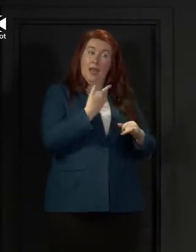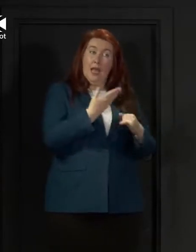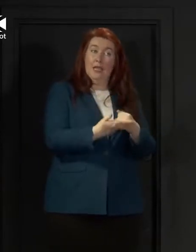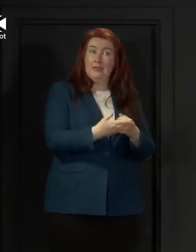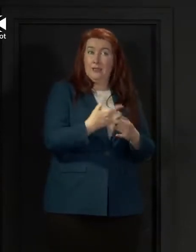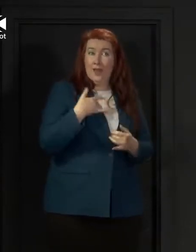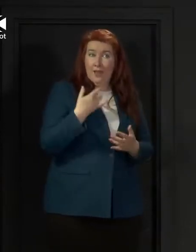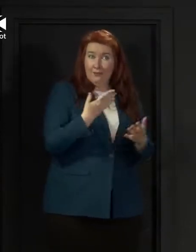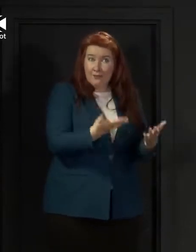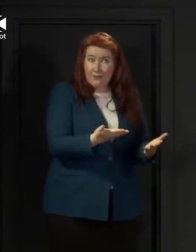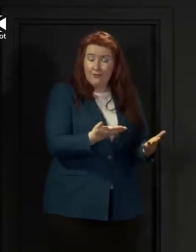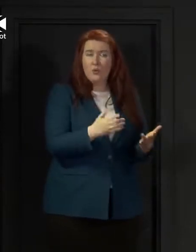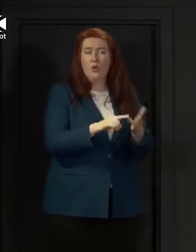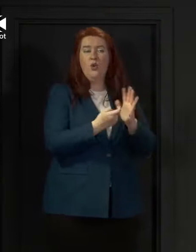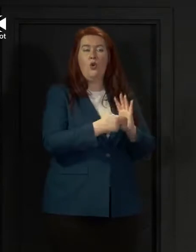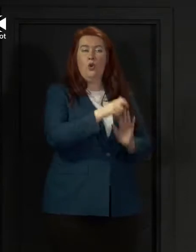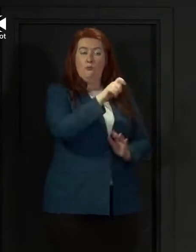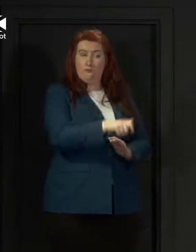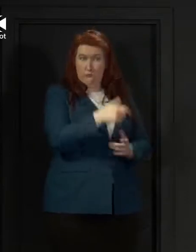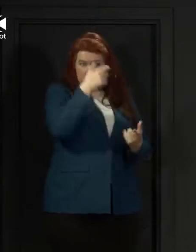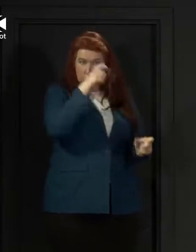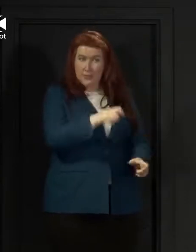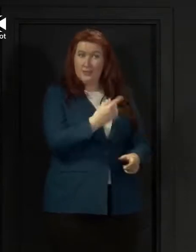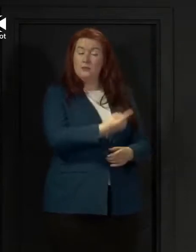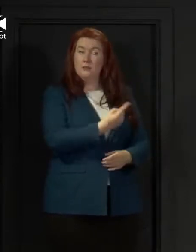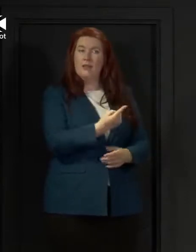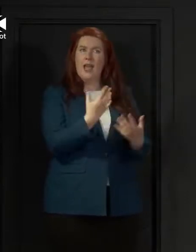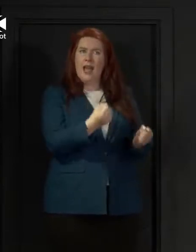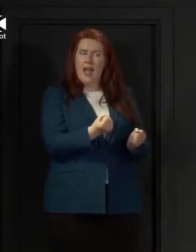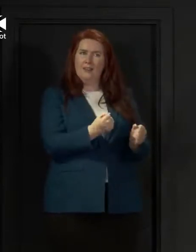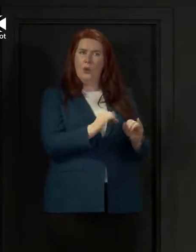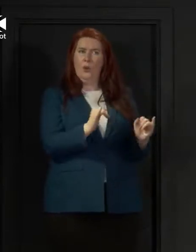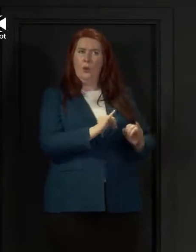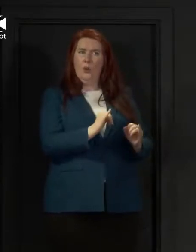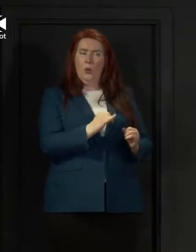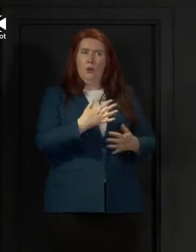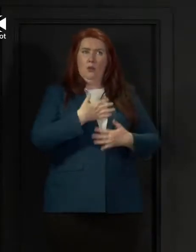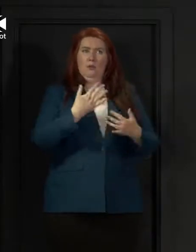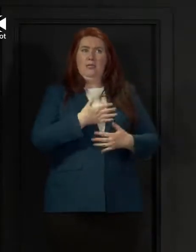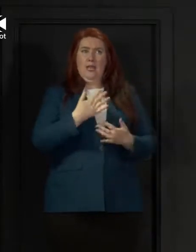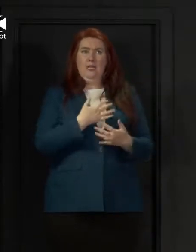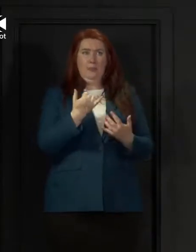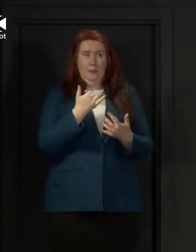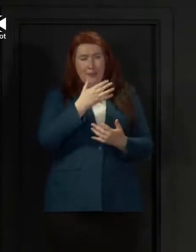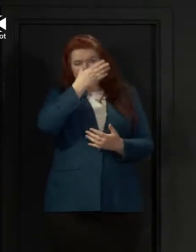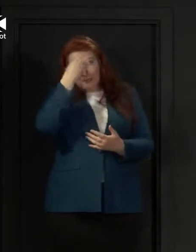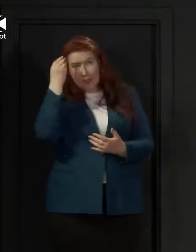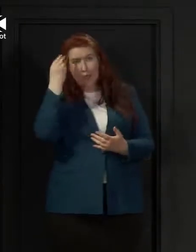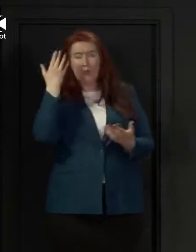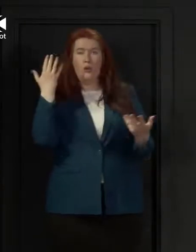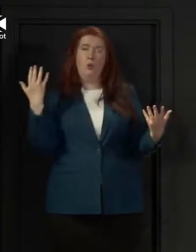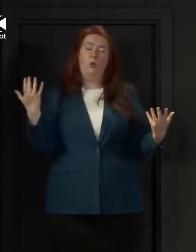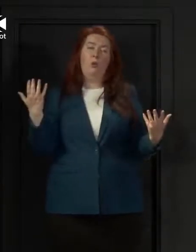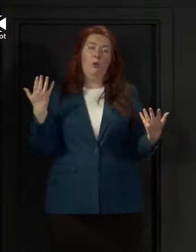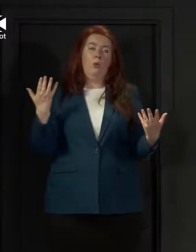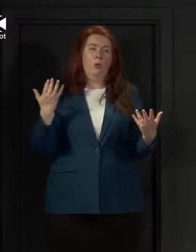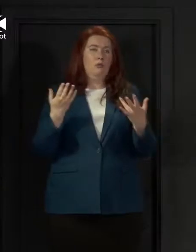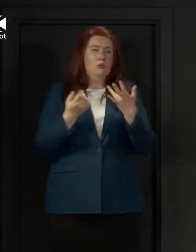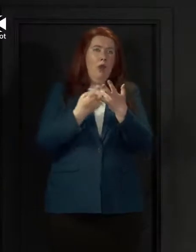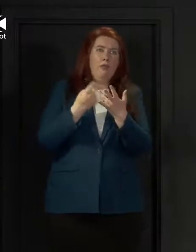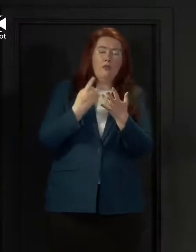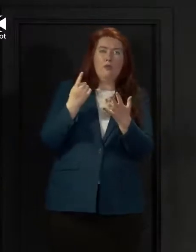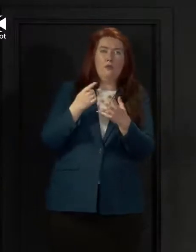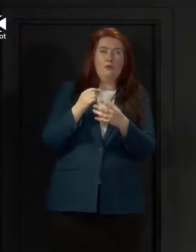or the resident has particular distress from perhaps dementia about the other